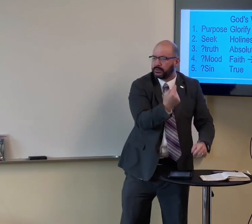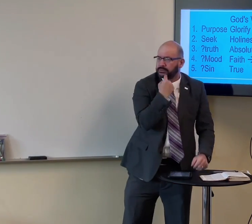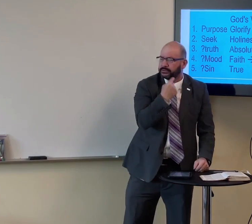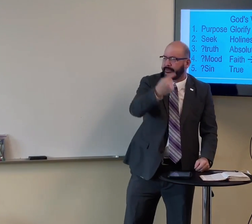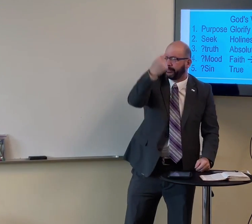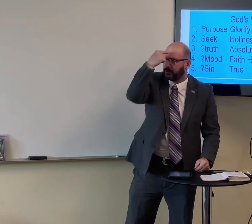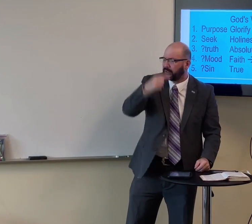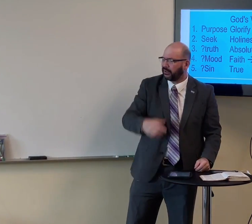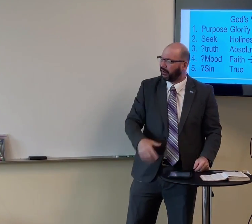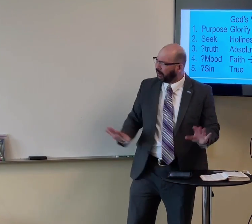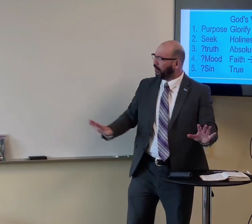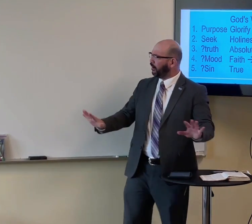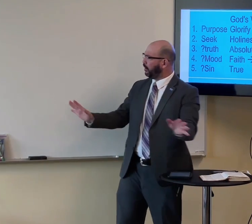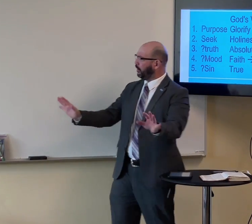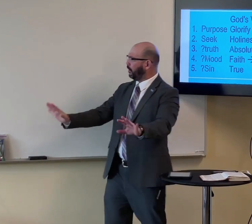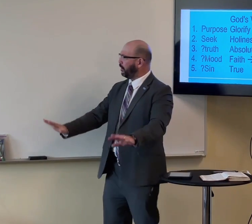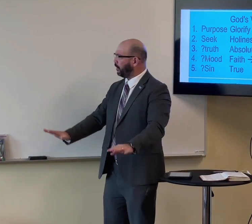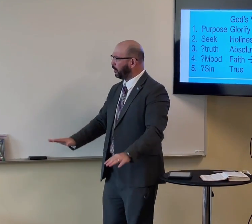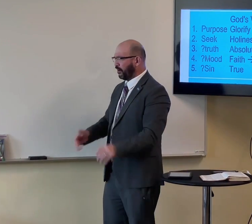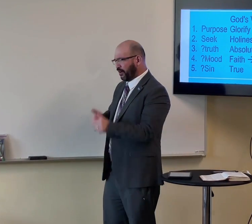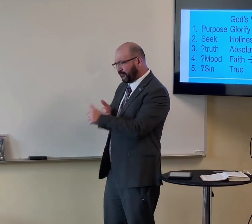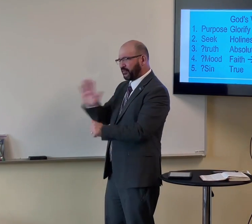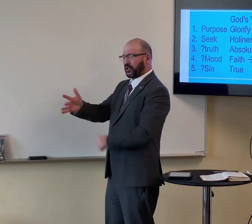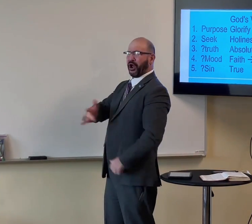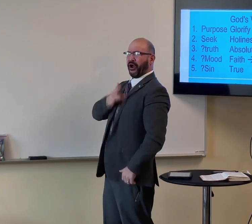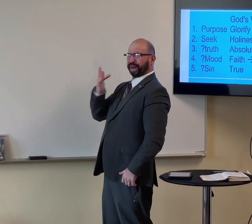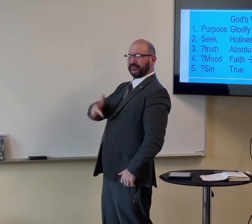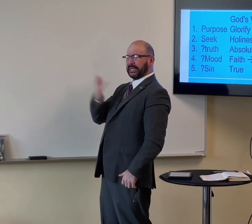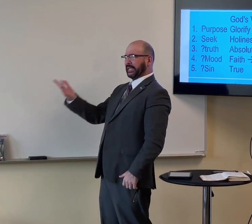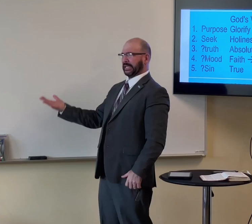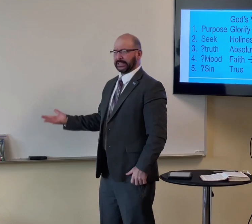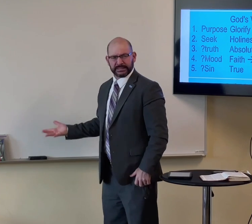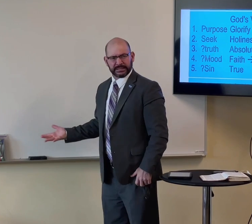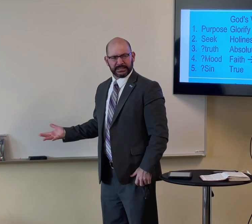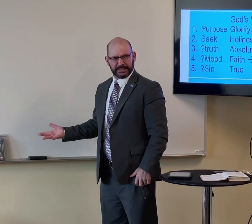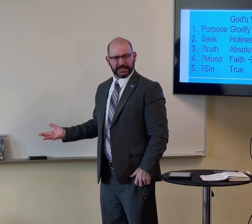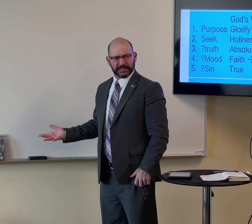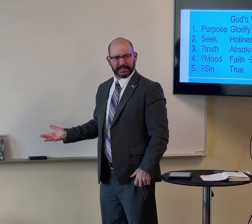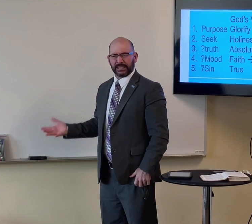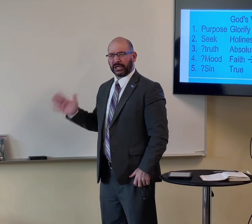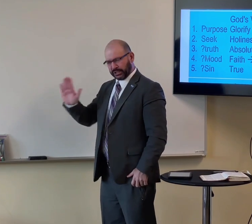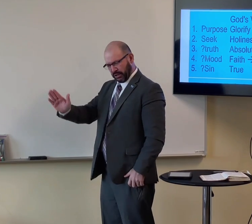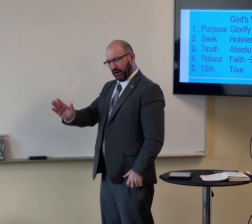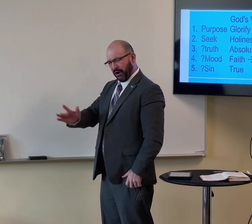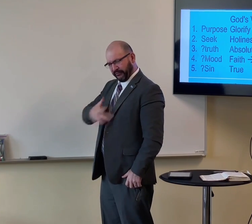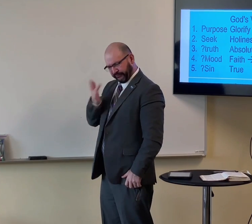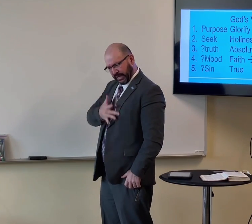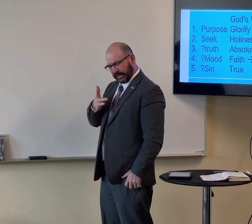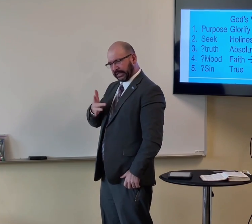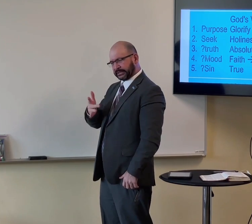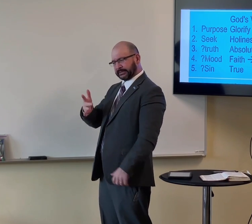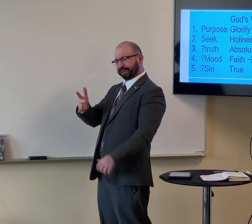The world says, no, wait a minute, you follow your feelings. Your feelings,